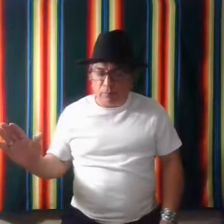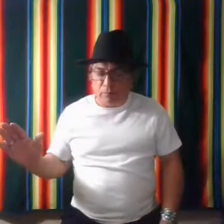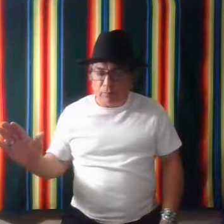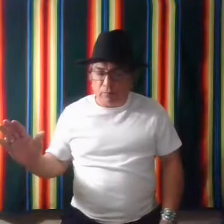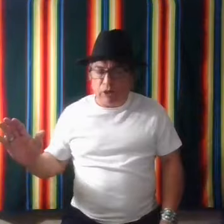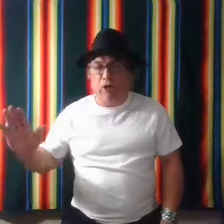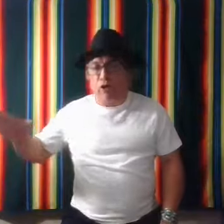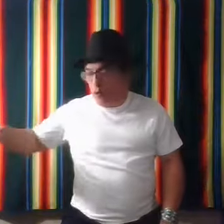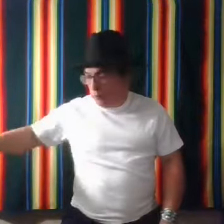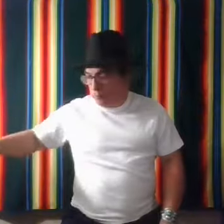a little girl.